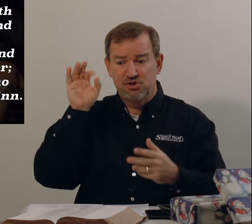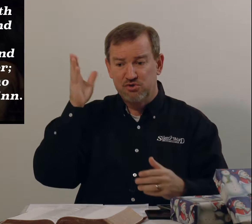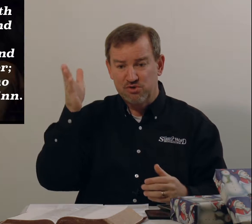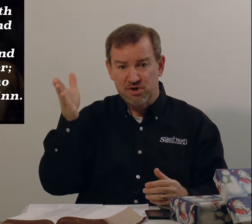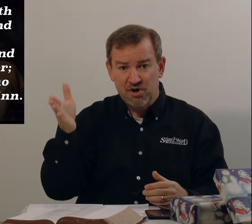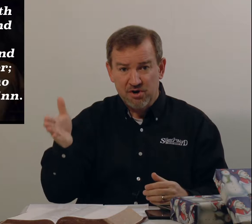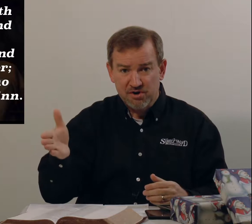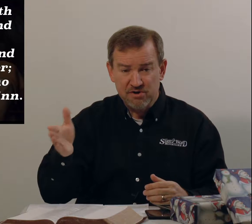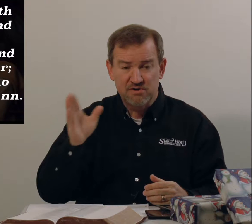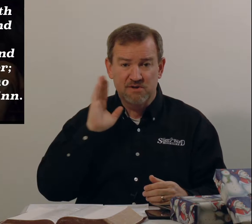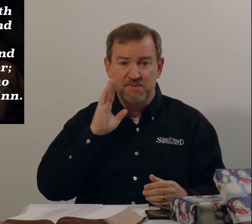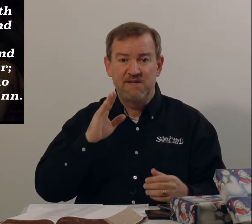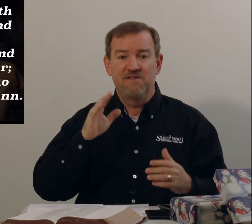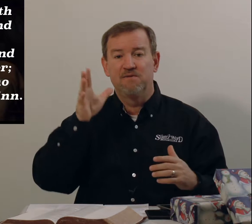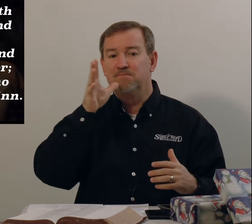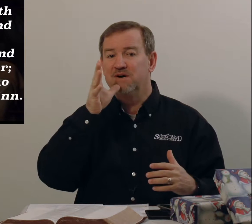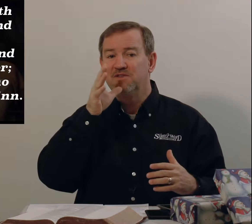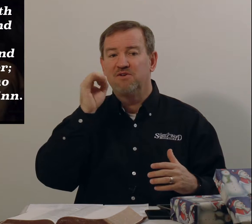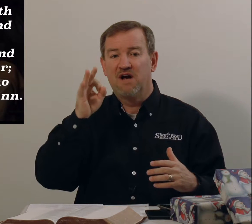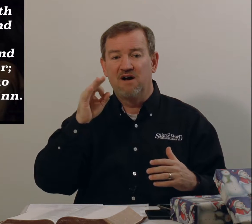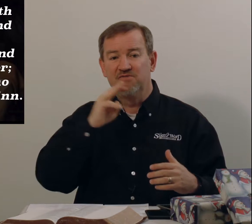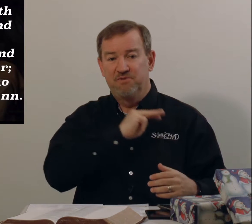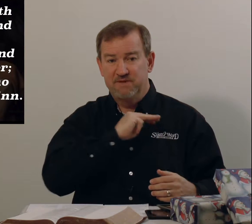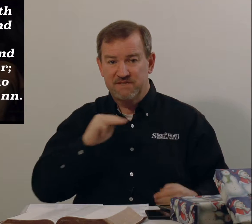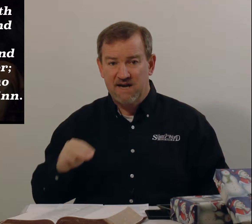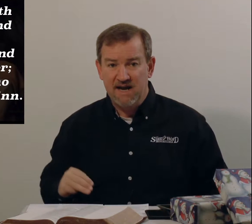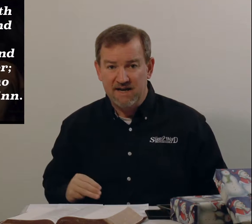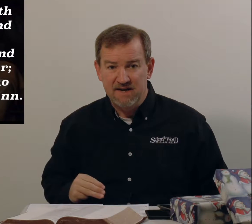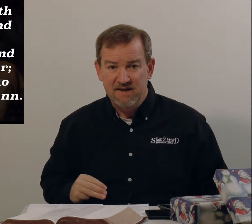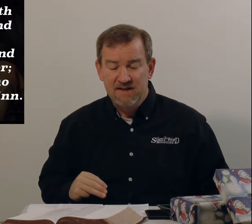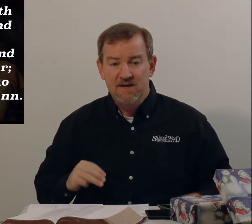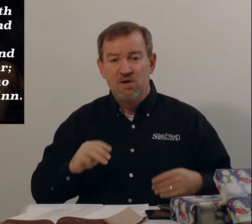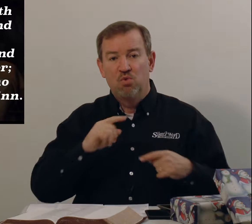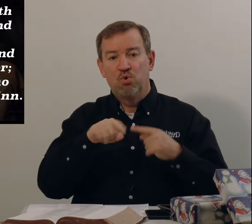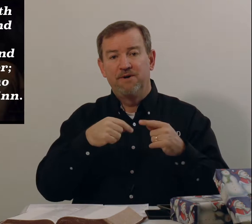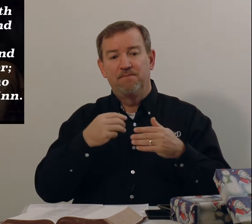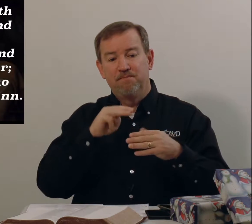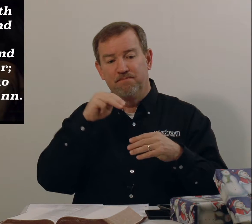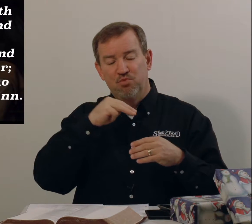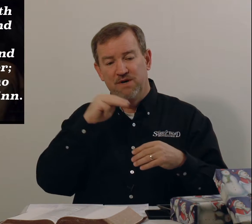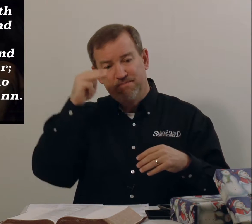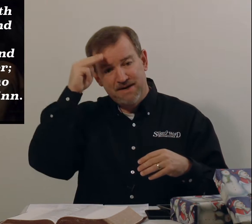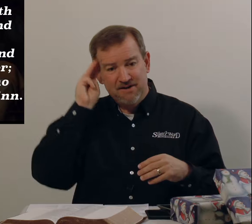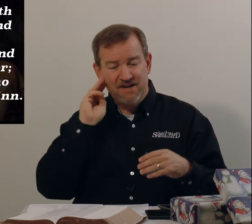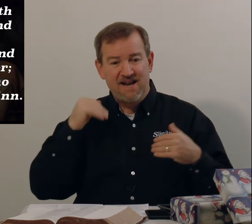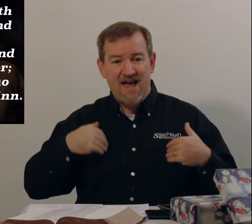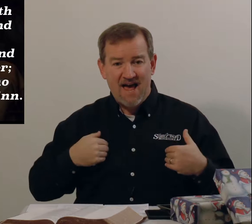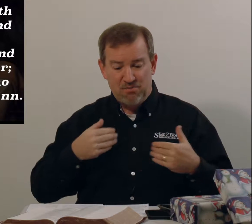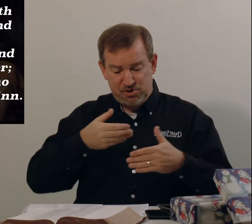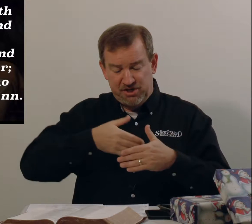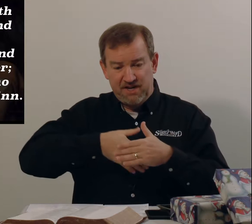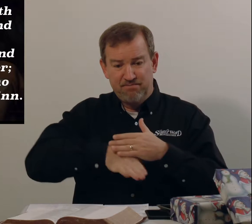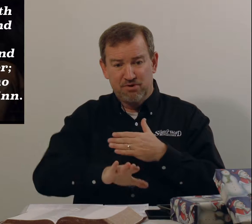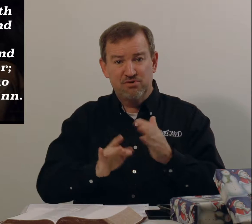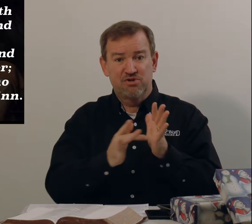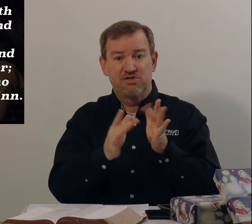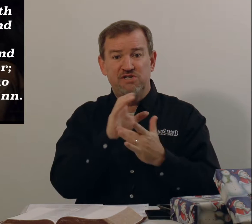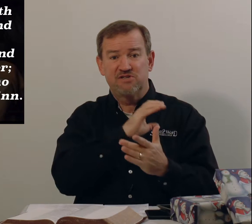chosen her to be the mother of the Messiah. When, when Mary had, when she gave birth to Jesus